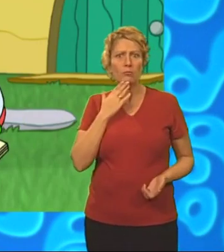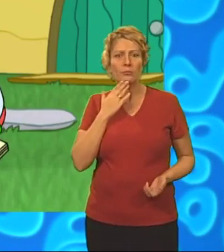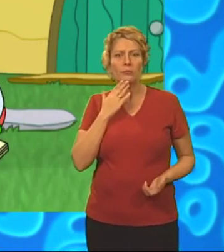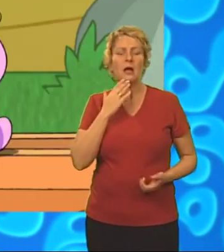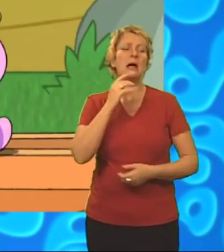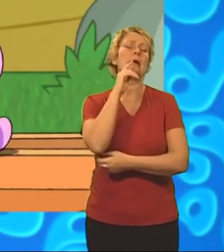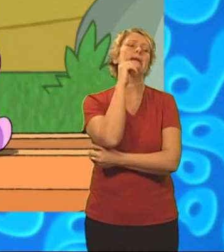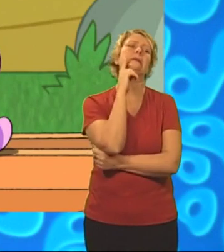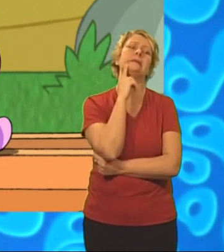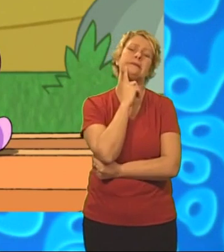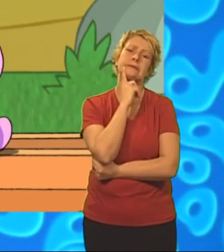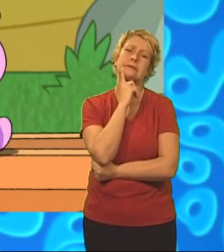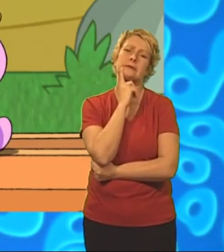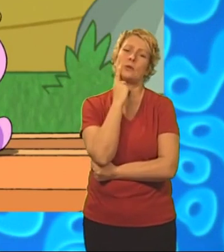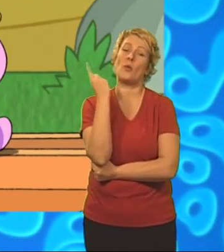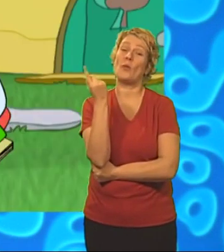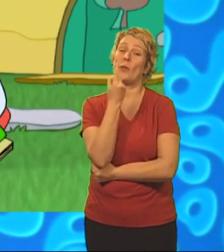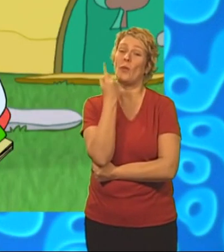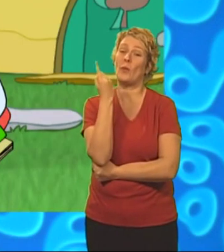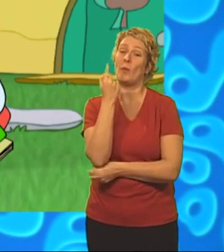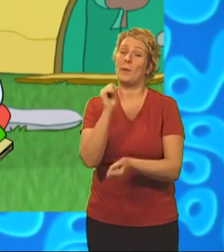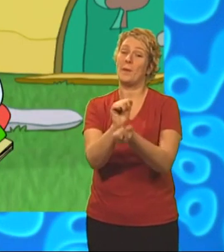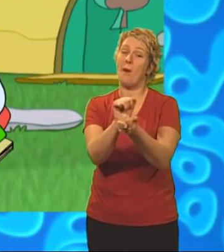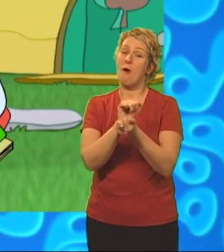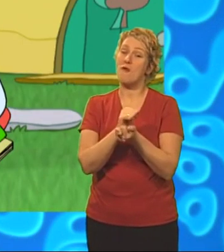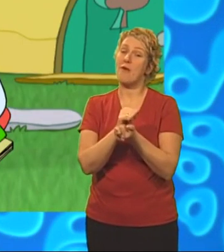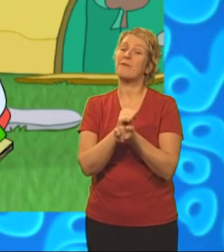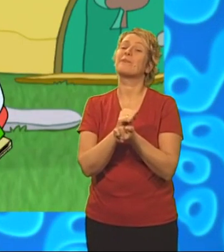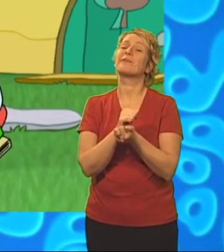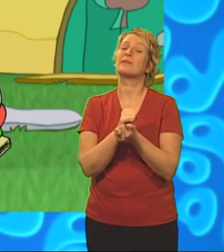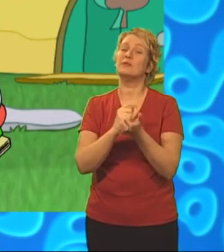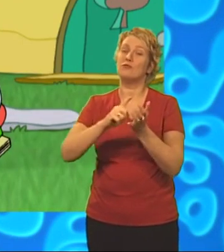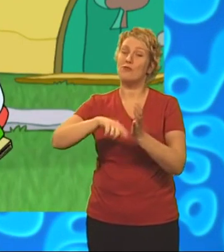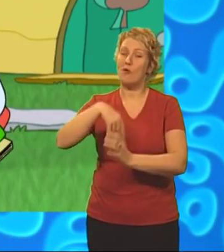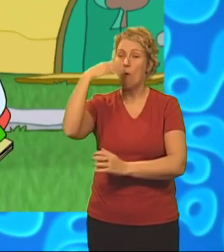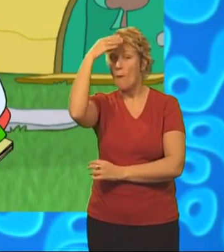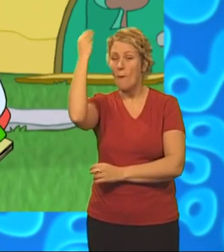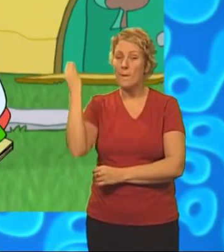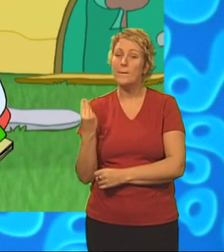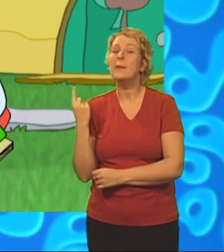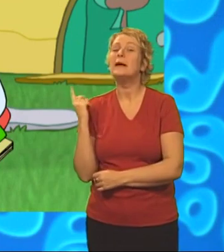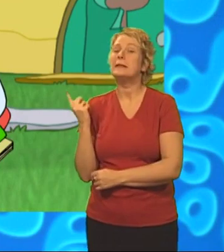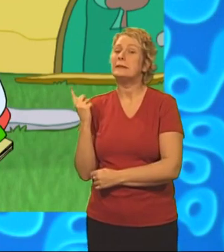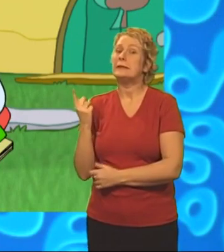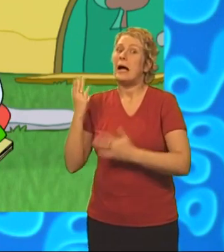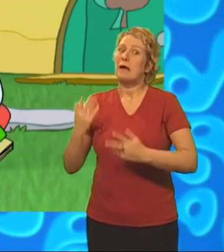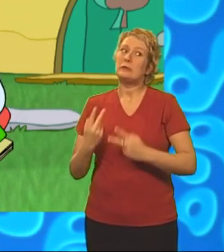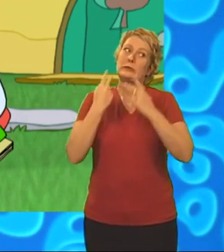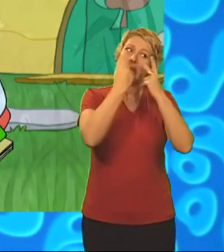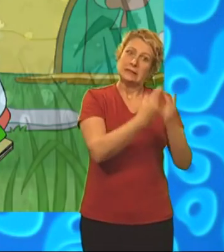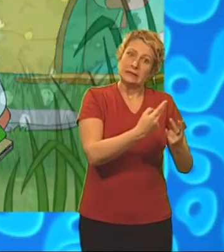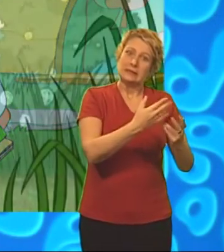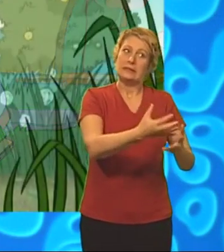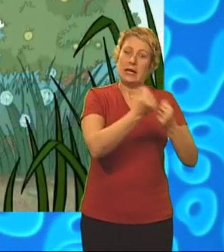dear. Yes, who borrowed it? Jerome. Now we'll have to pay him a visit before we can start work.